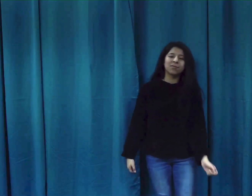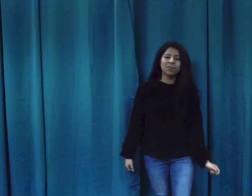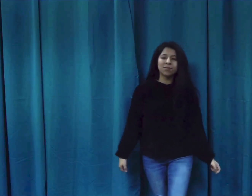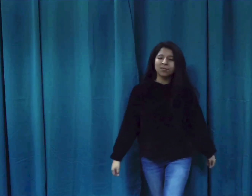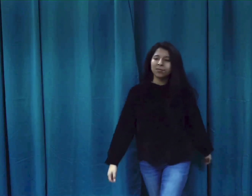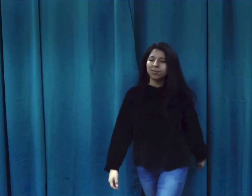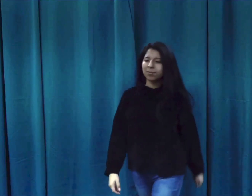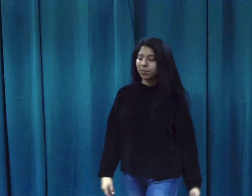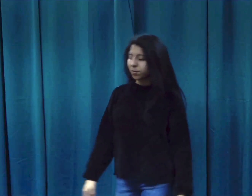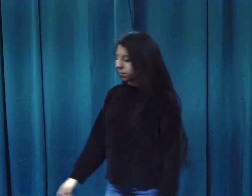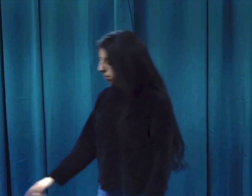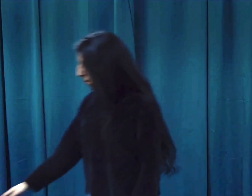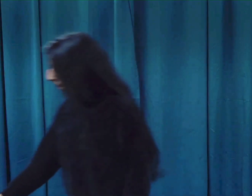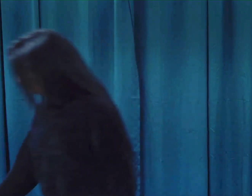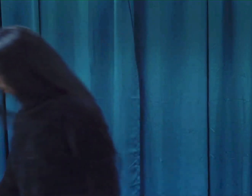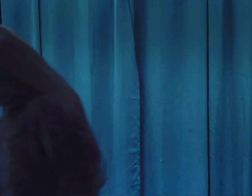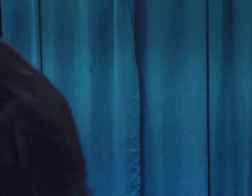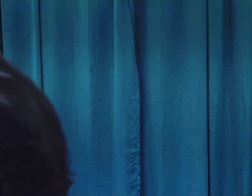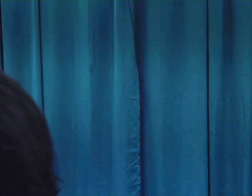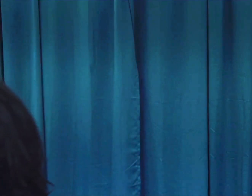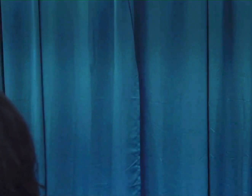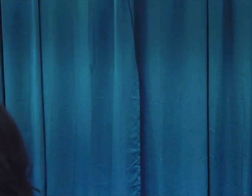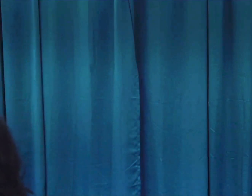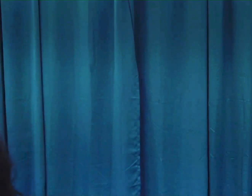Tell it to be